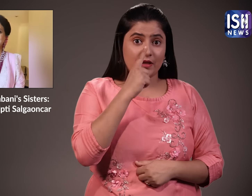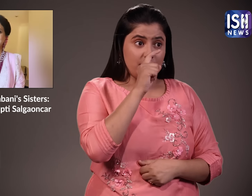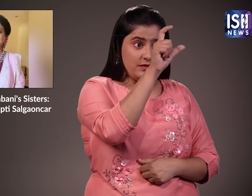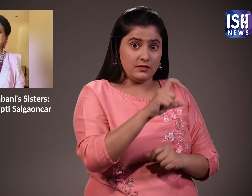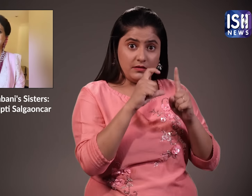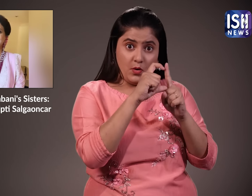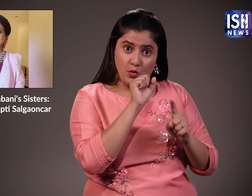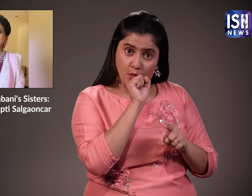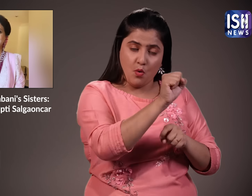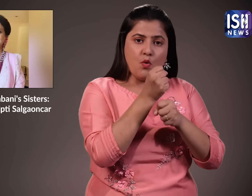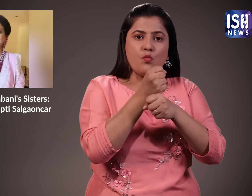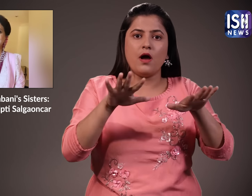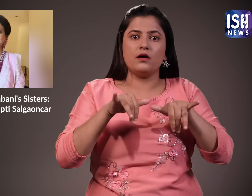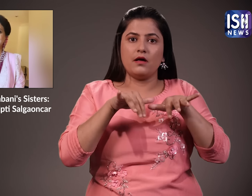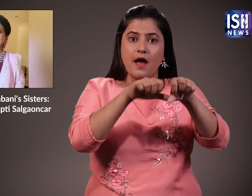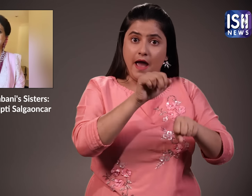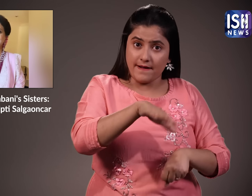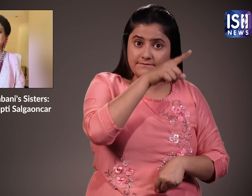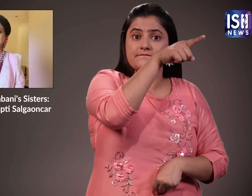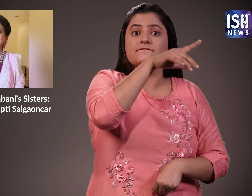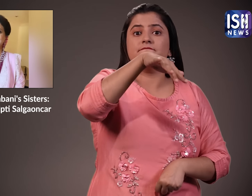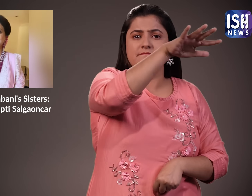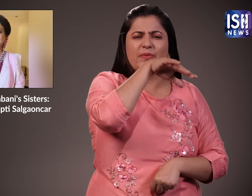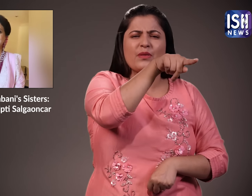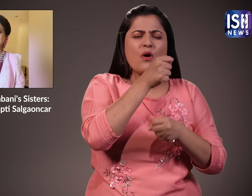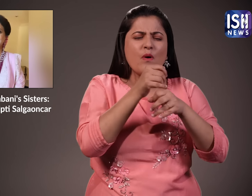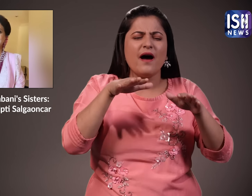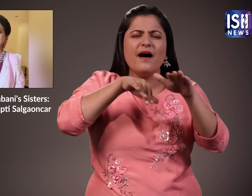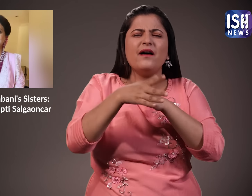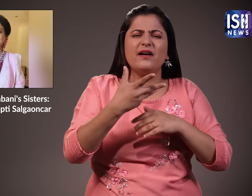Deepti owns a property in Goa. It is a non-profit arts initiative.